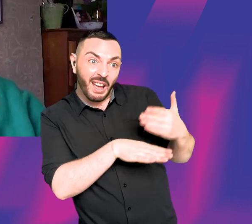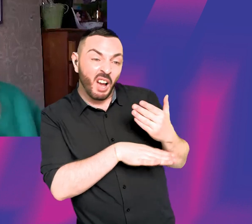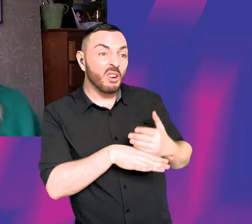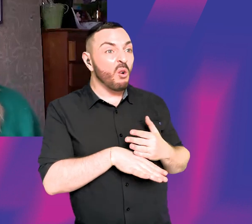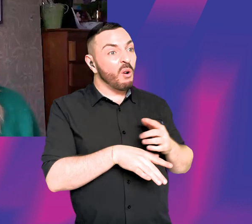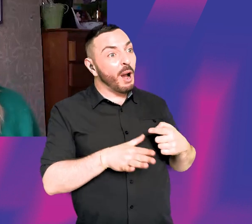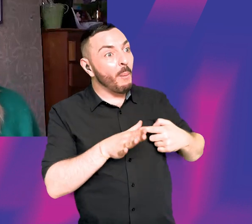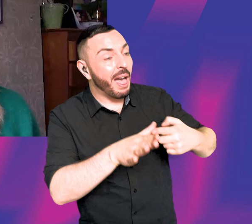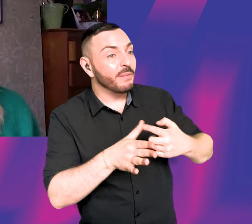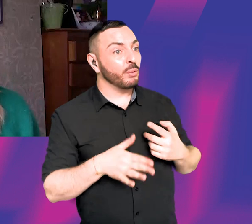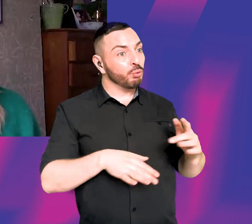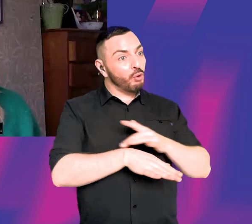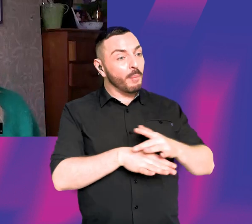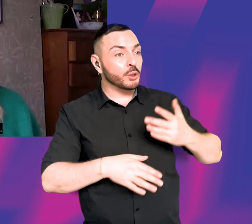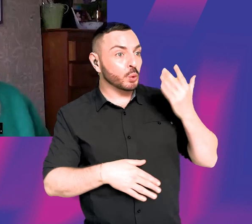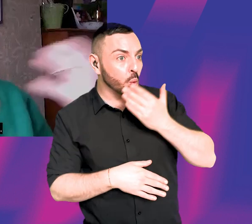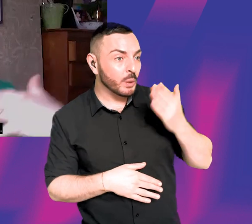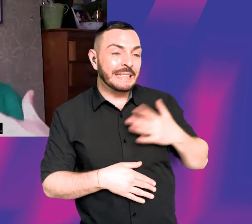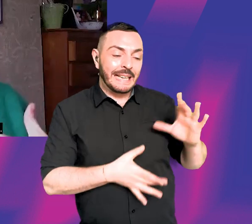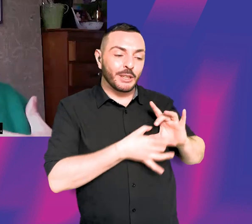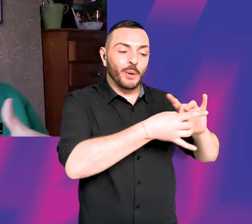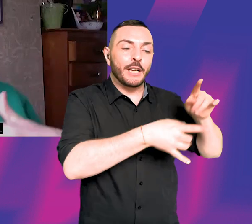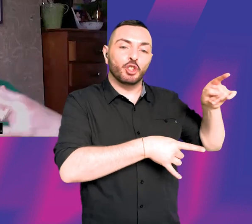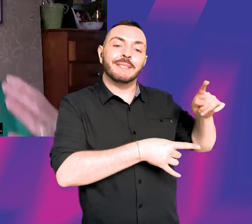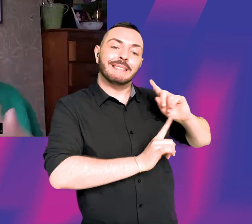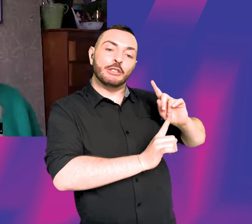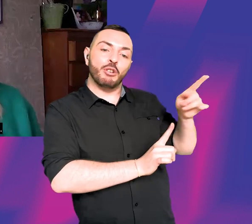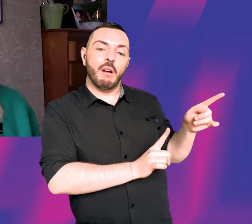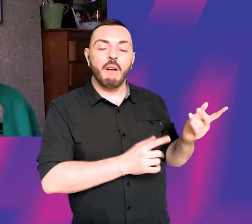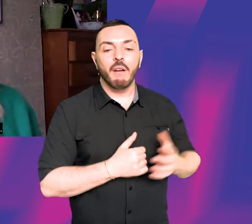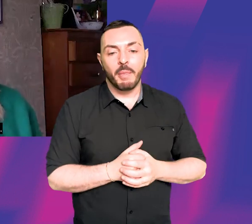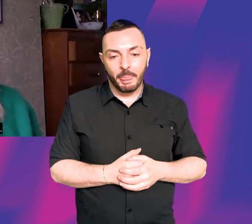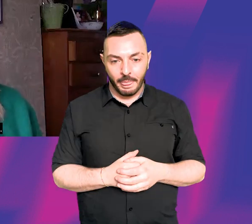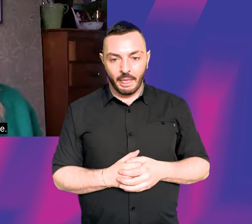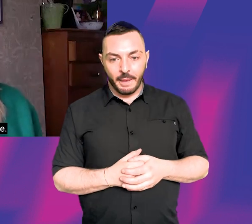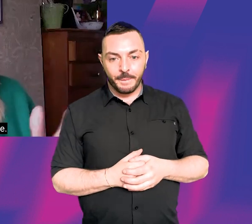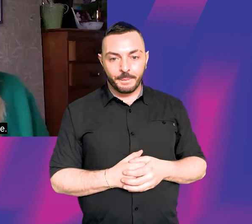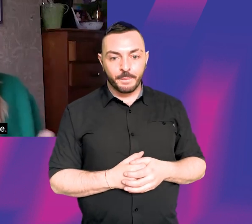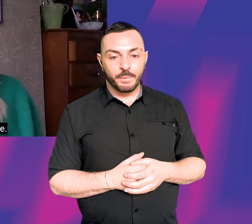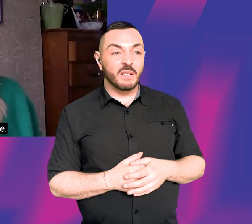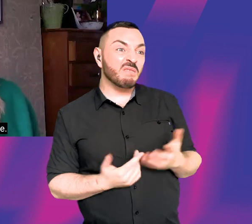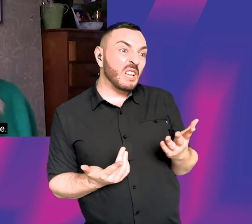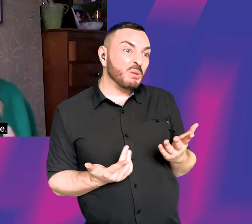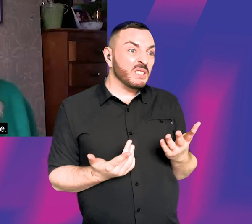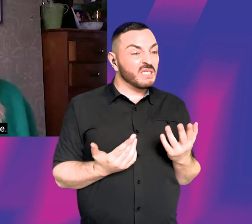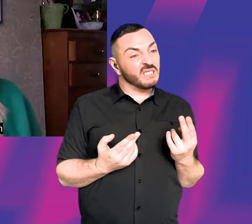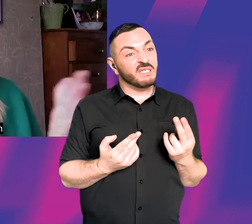And then he had connections in the industry and there was a casting call for somebody to play. It was essentially a non-speaking role. was